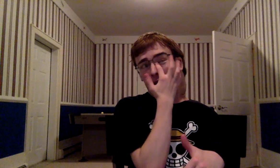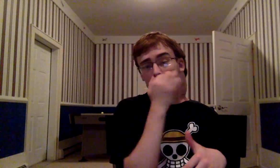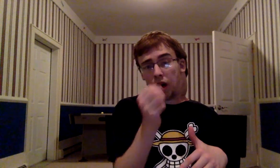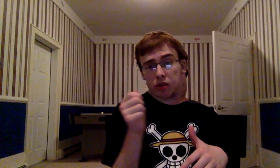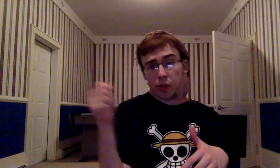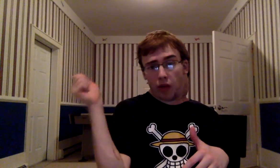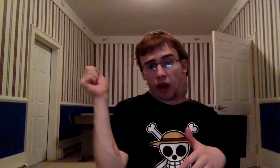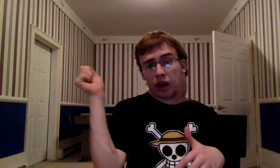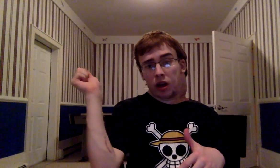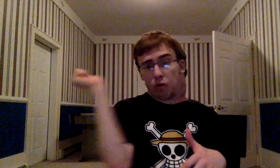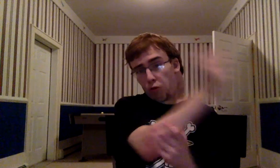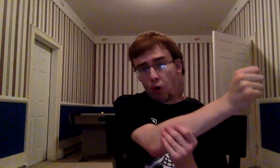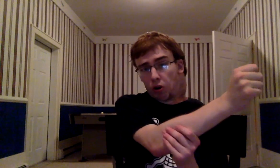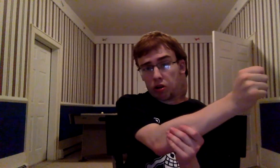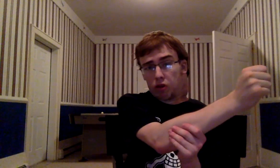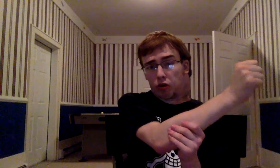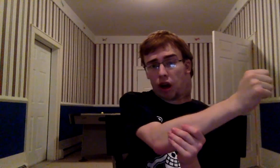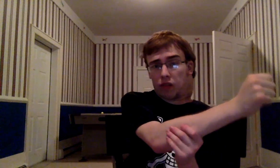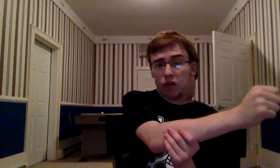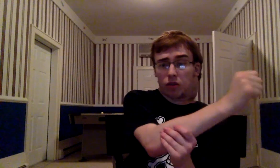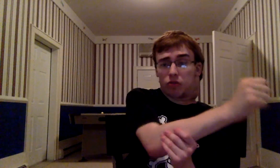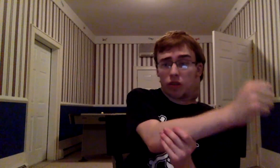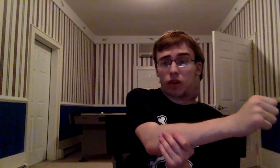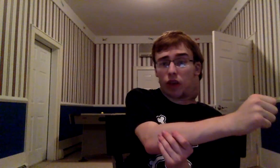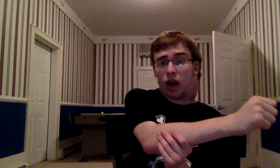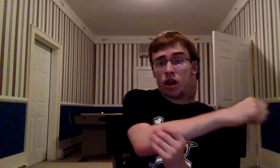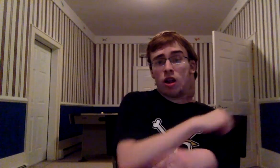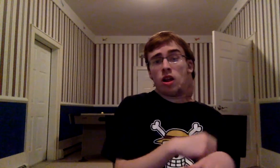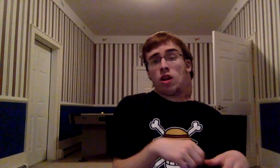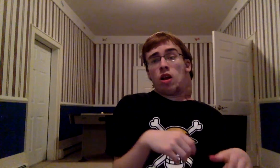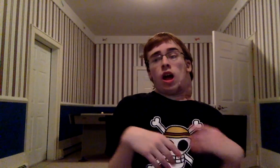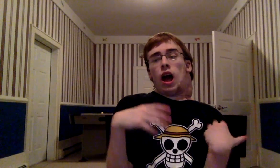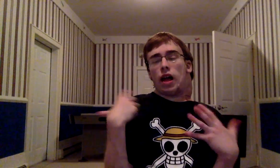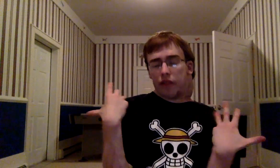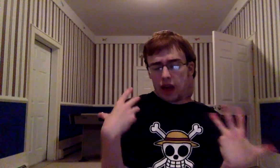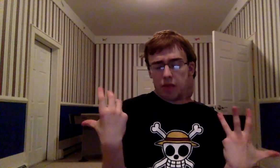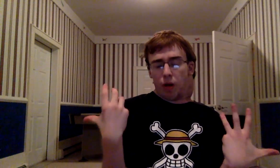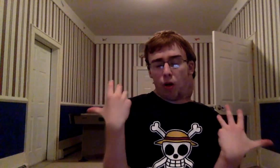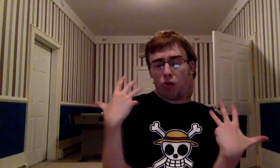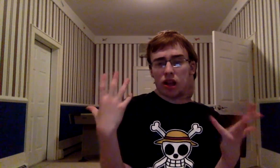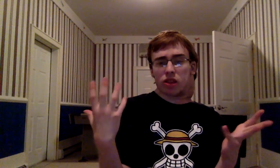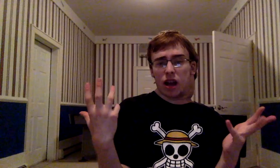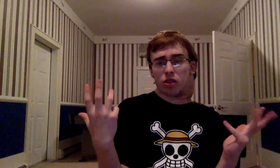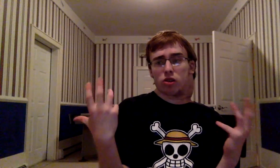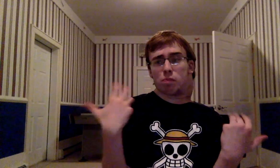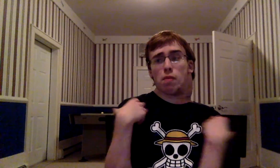Kenpachi would be like, Roar, Nozirasi or some shit like that And then, the whole next chapter is just people